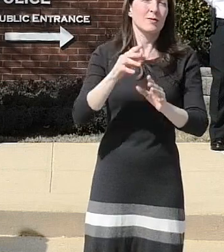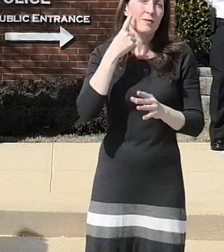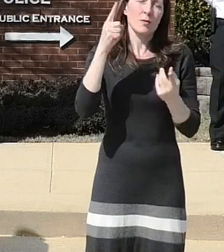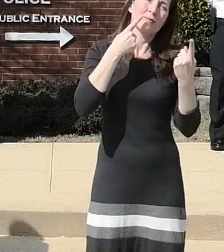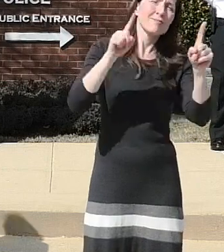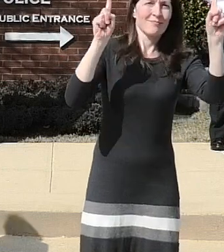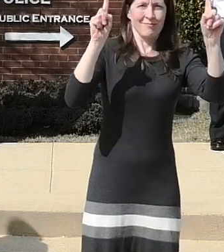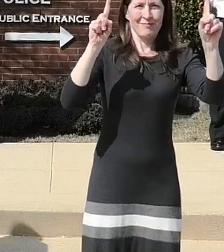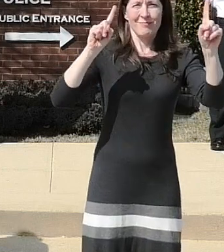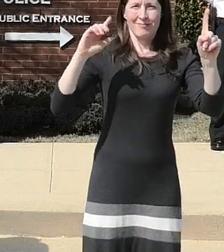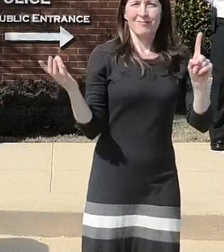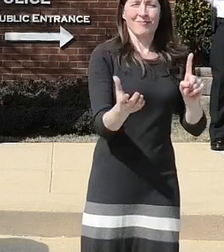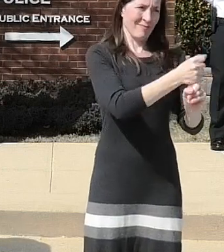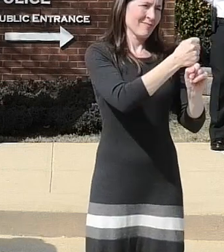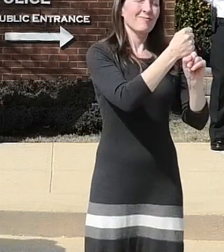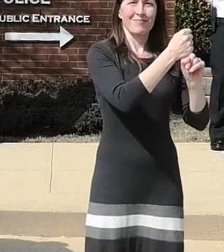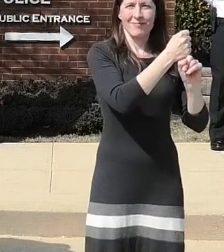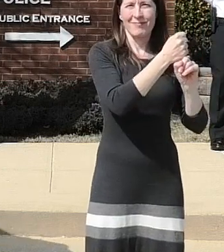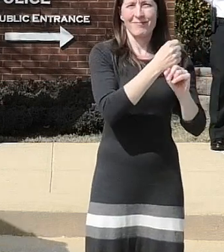cases into custody